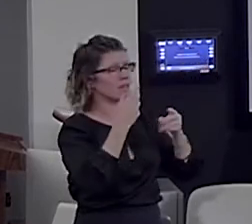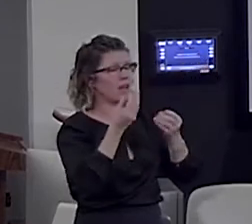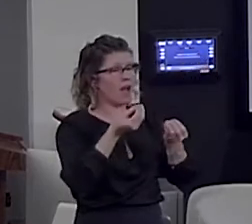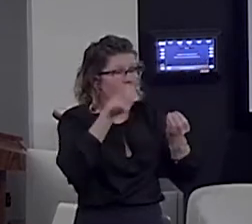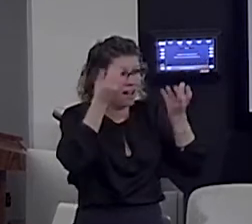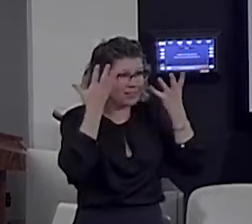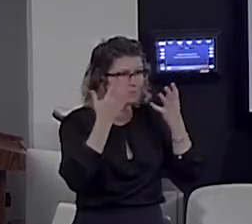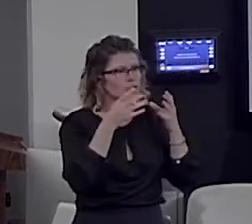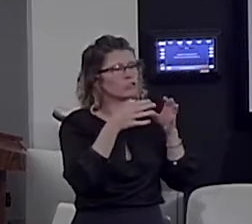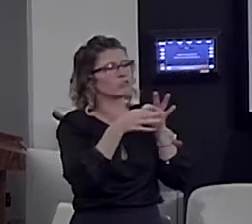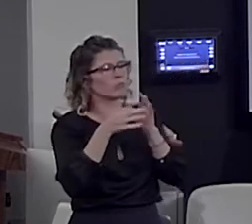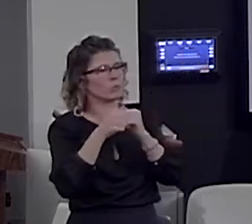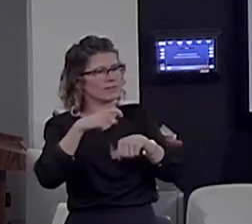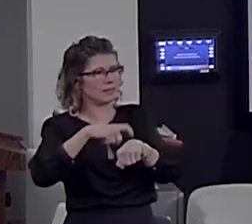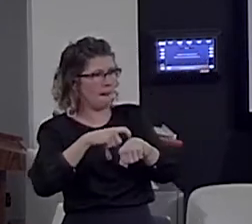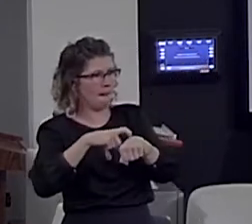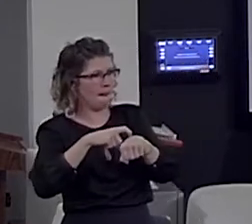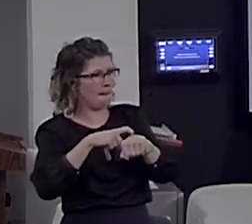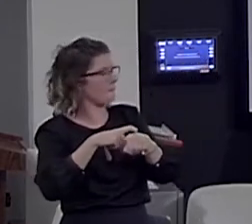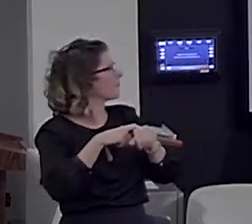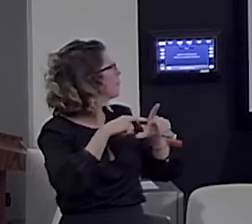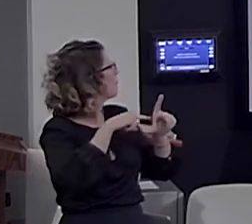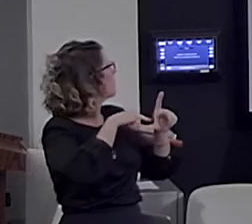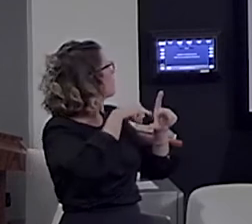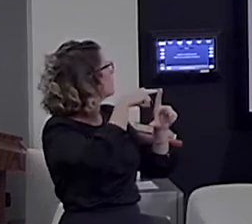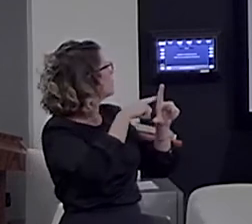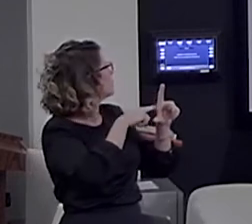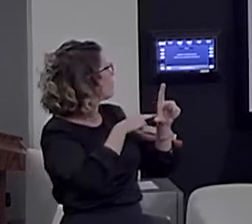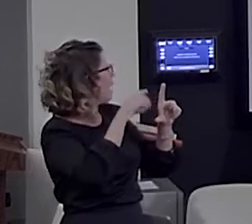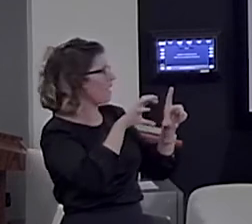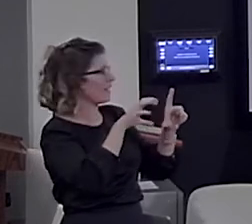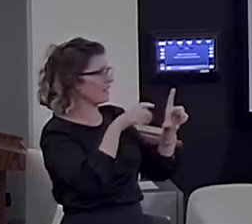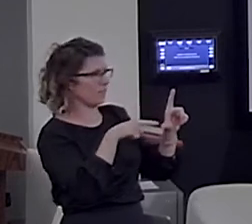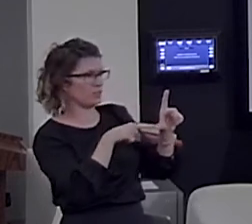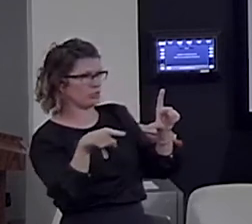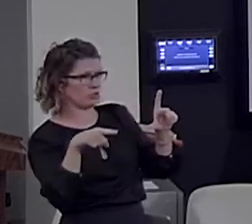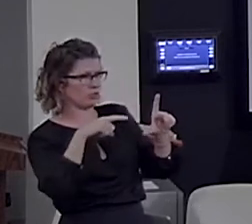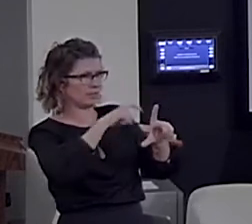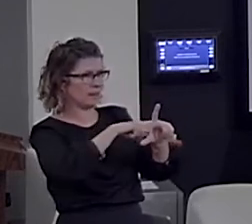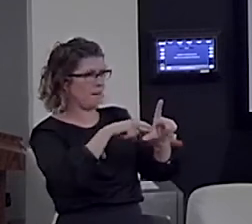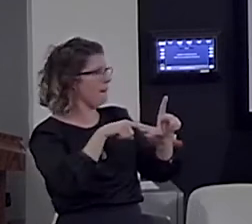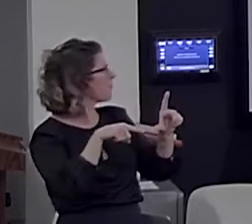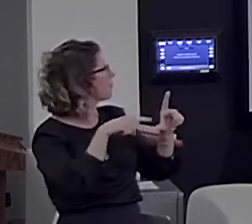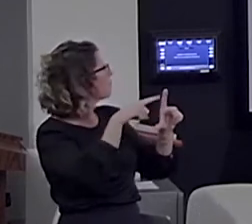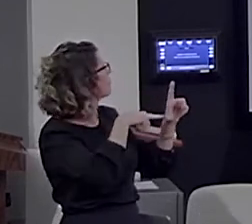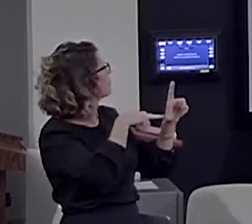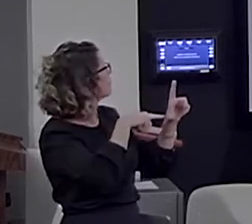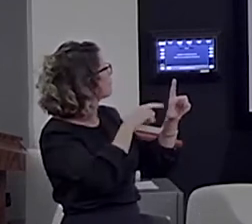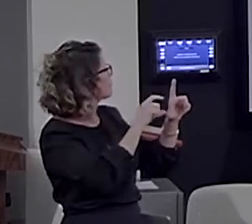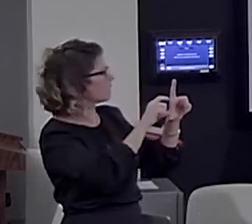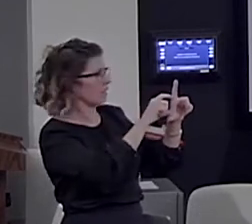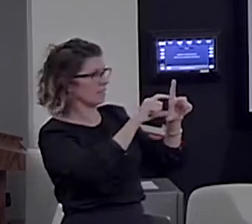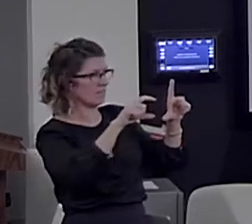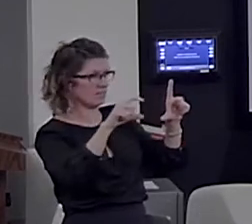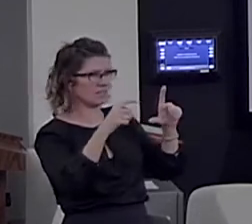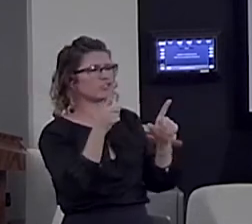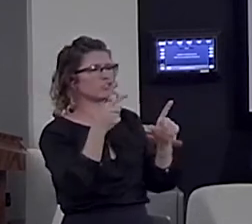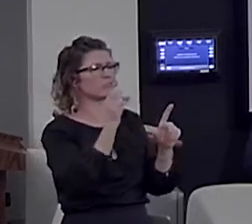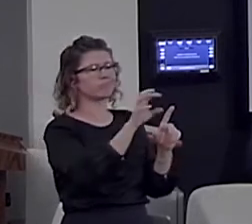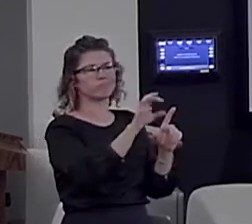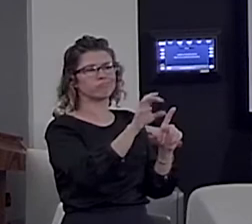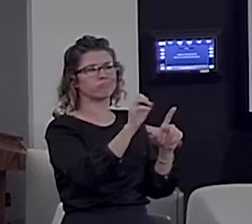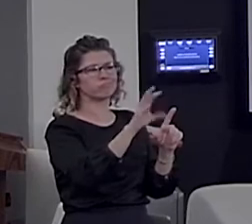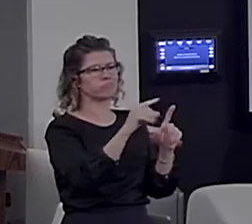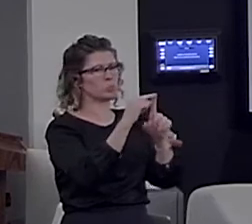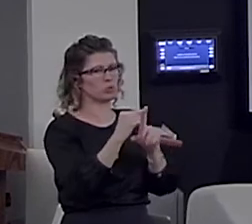locked on the first word, and you see all of the sentences here, and all of the word lists. Each line is, and this is really